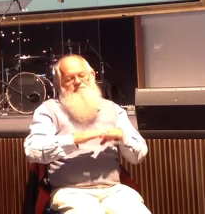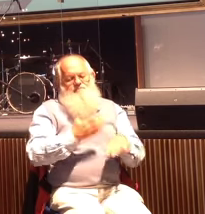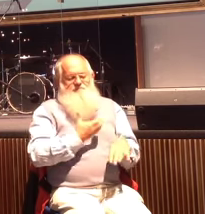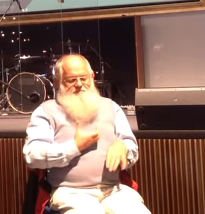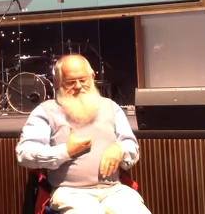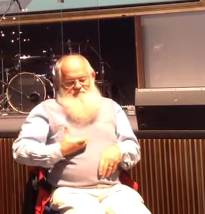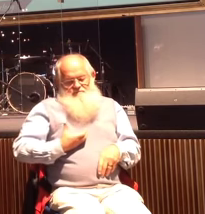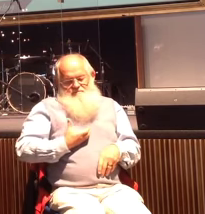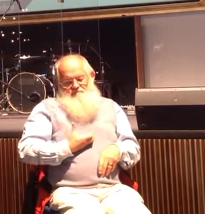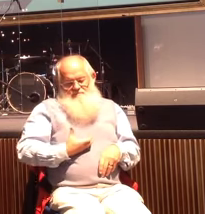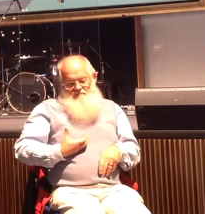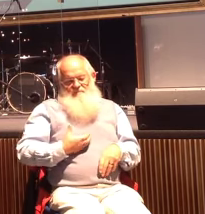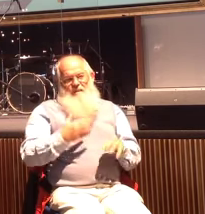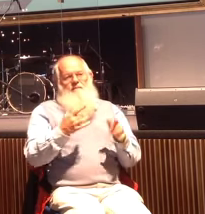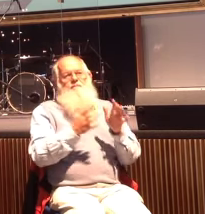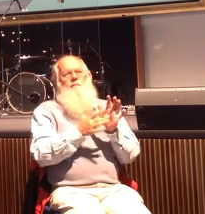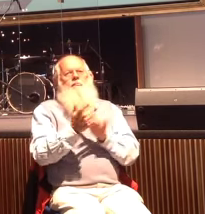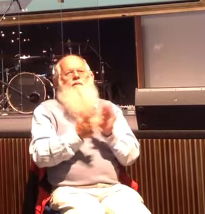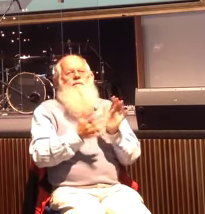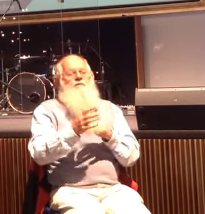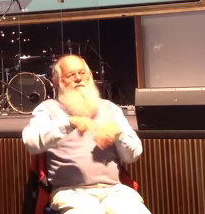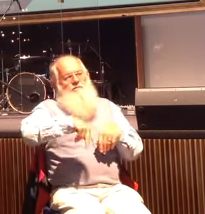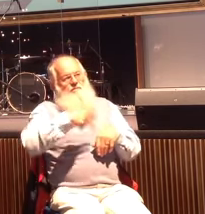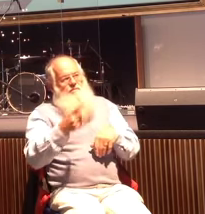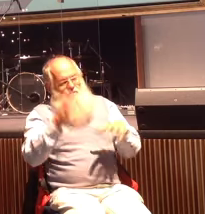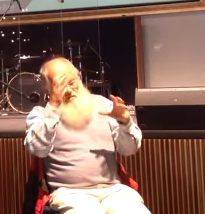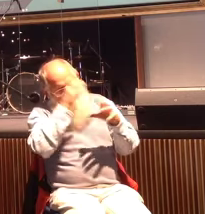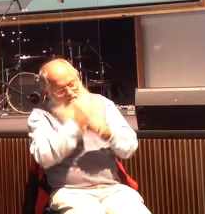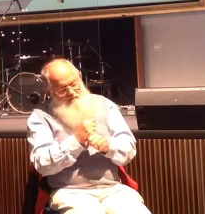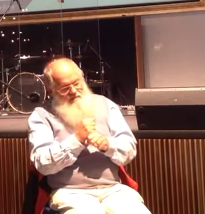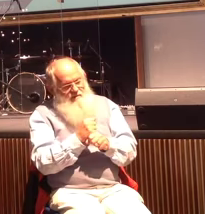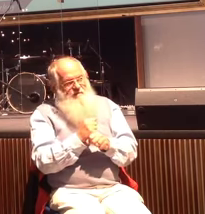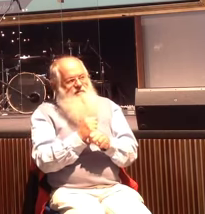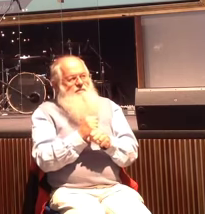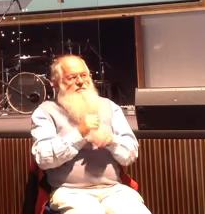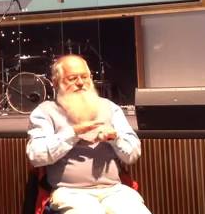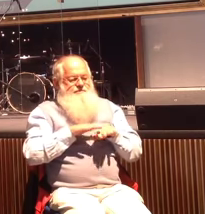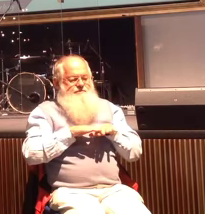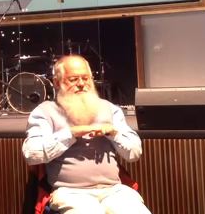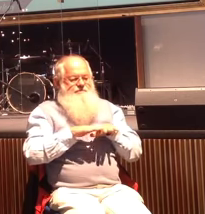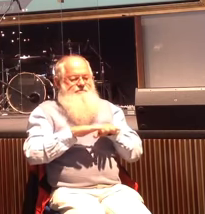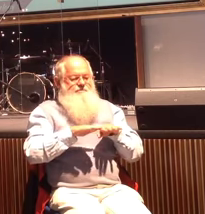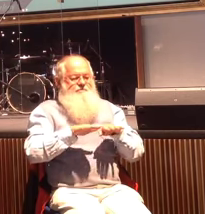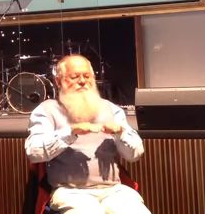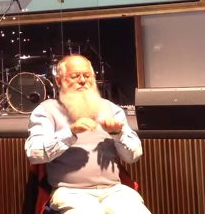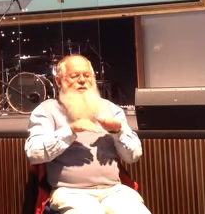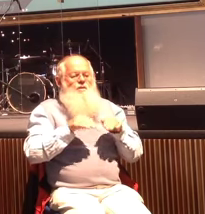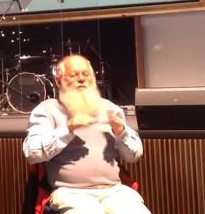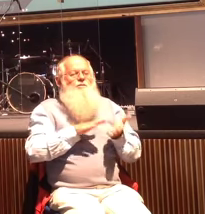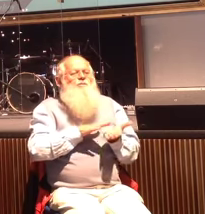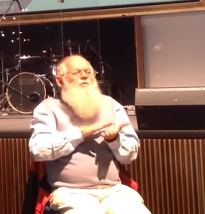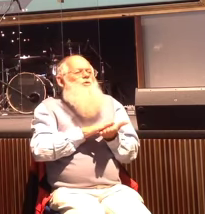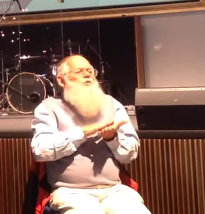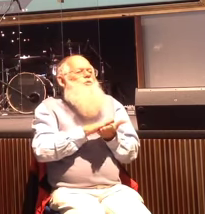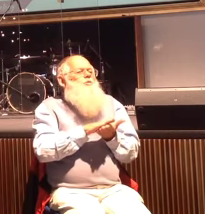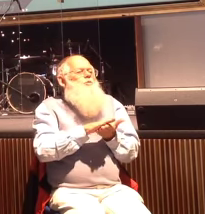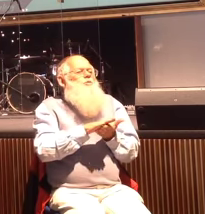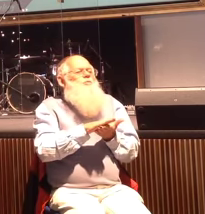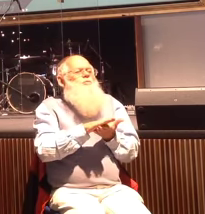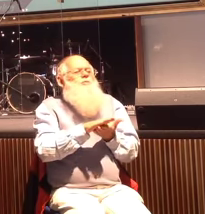a period of time for Jesus to fall asleep. And then you're swamped. And then out of nowhere, stuff comes